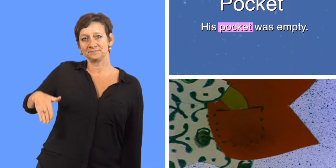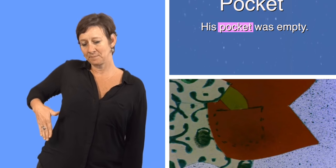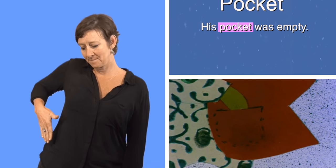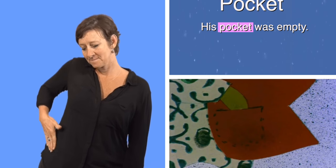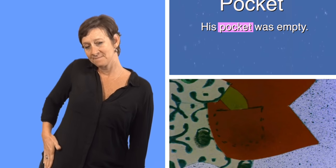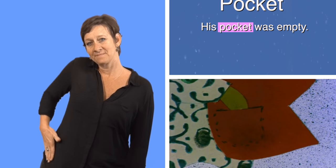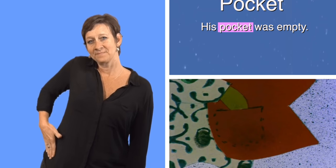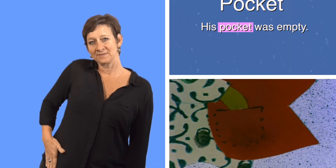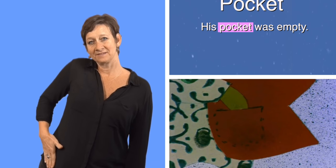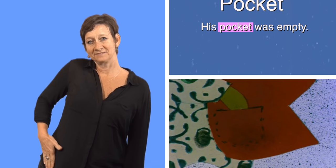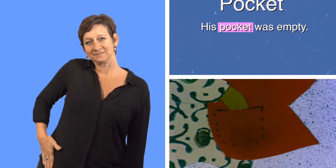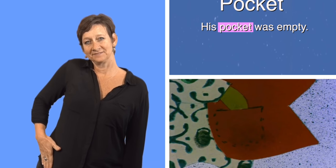Pocket